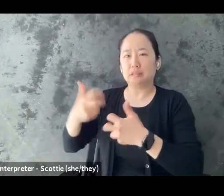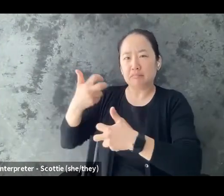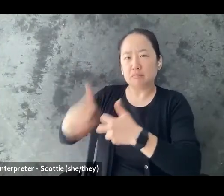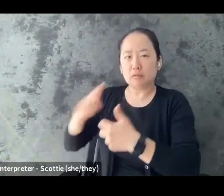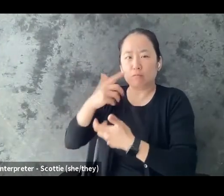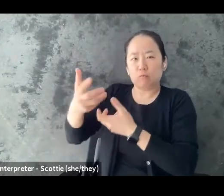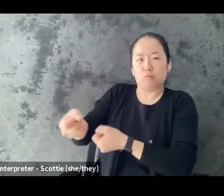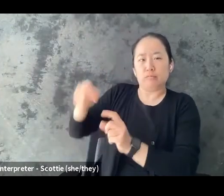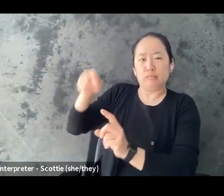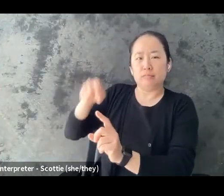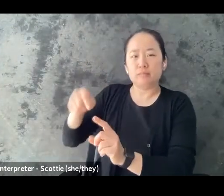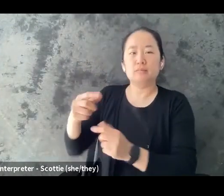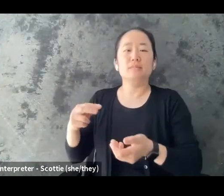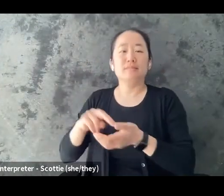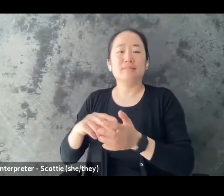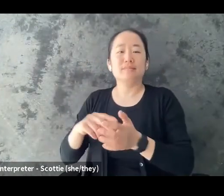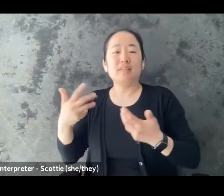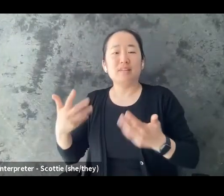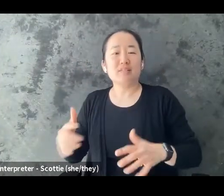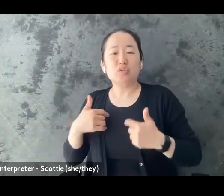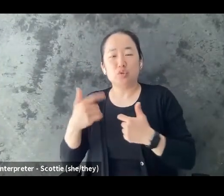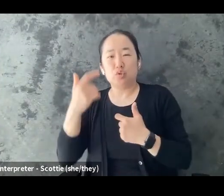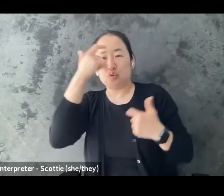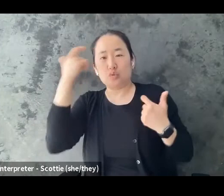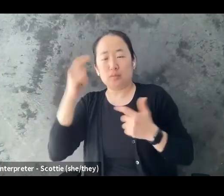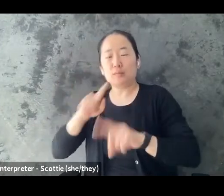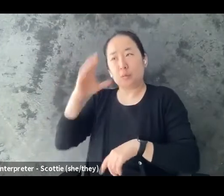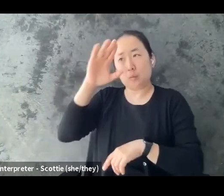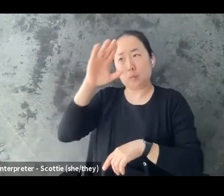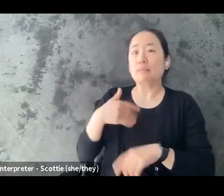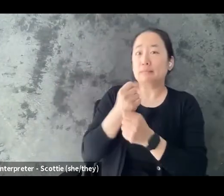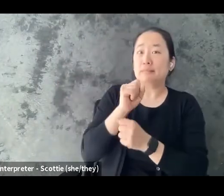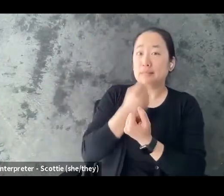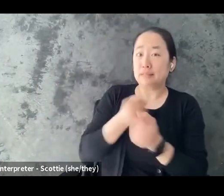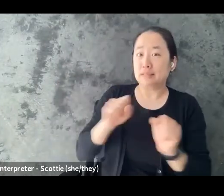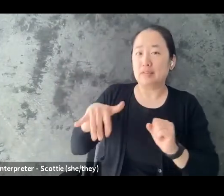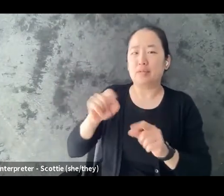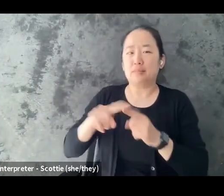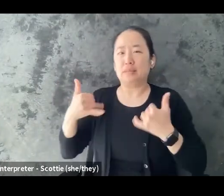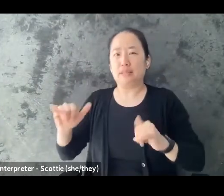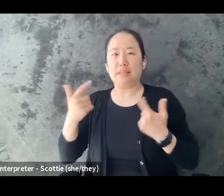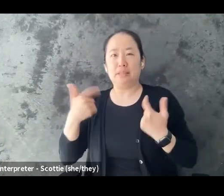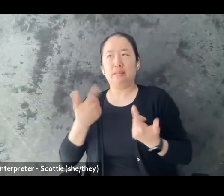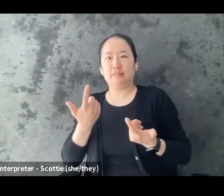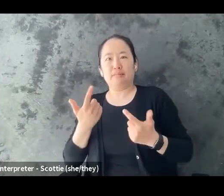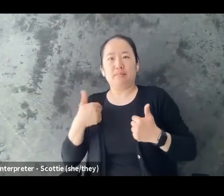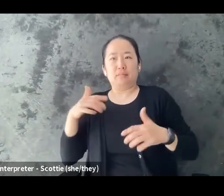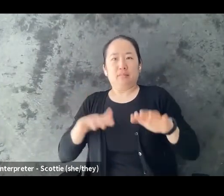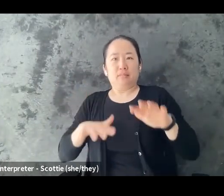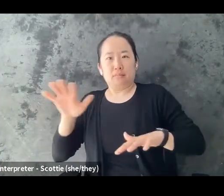things that you want them to know this isn't something they're causing it's just because of past things that